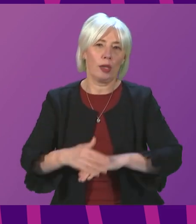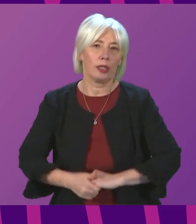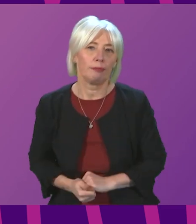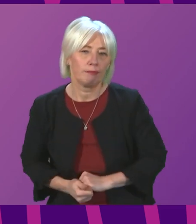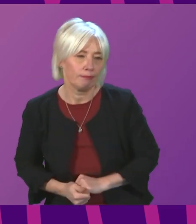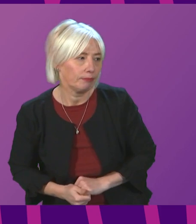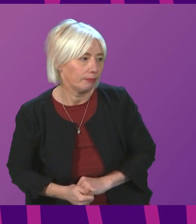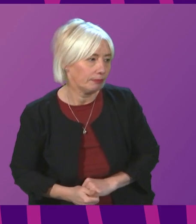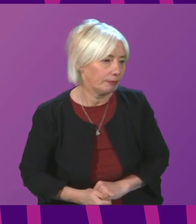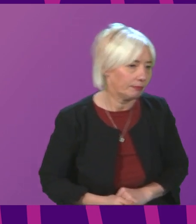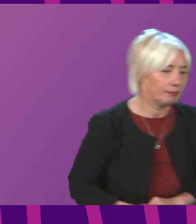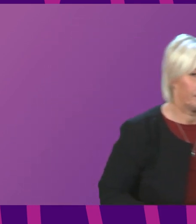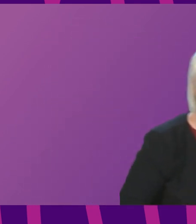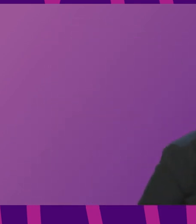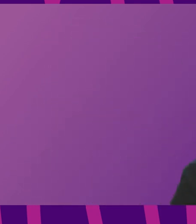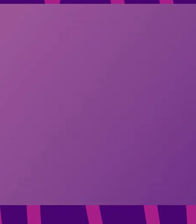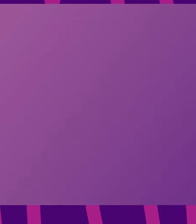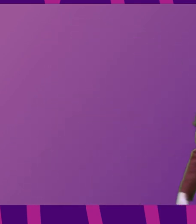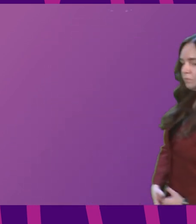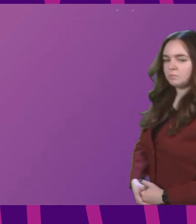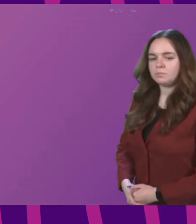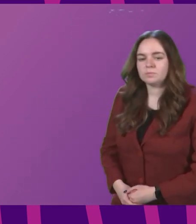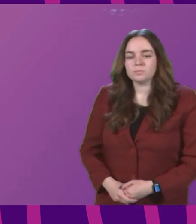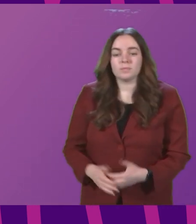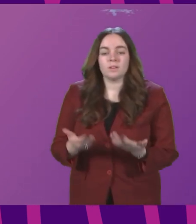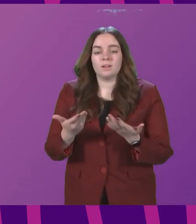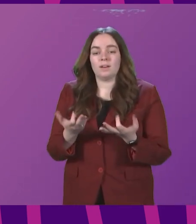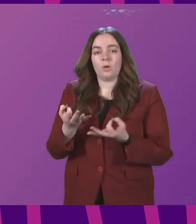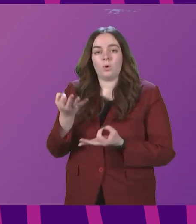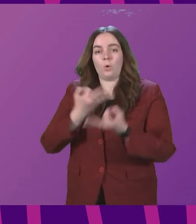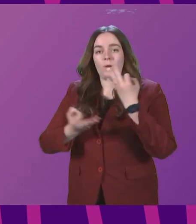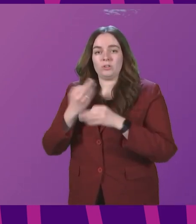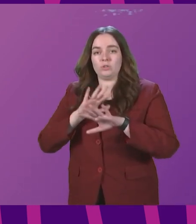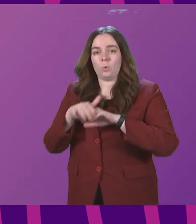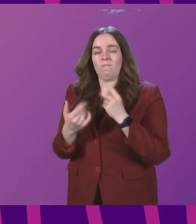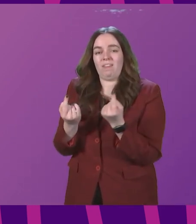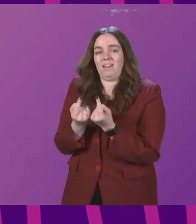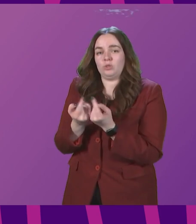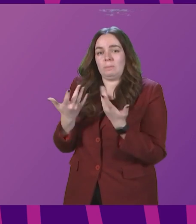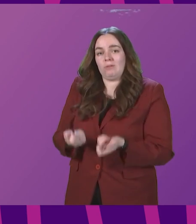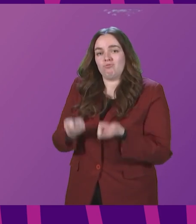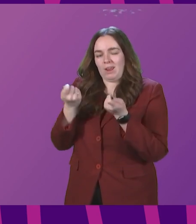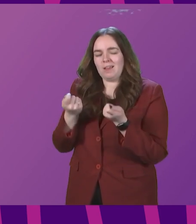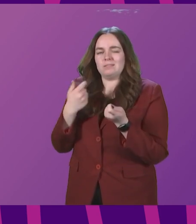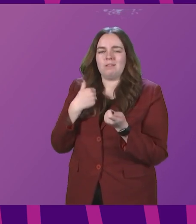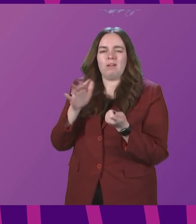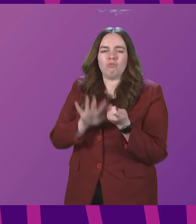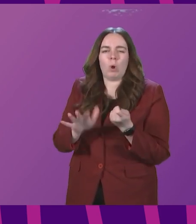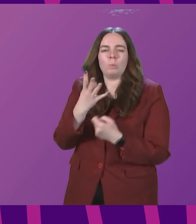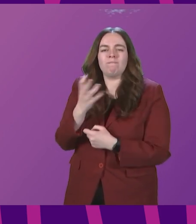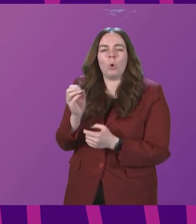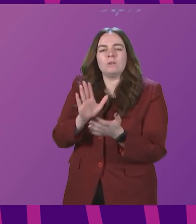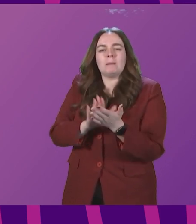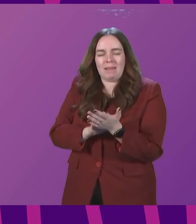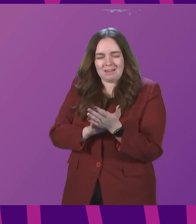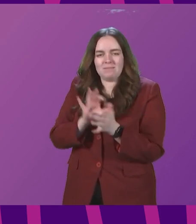Thank you. The first minister will now take questions on the issues raised in her statement. And I intend to allow around 40 minutes for questions after